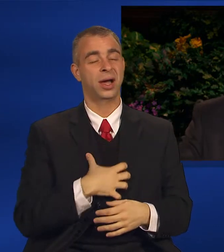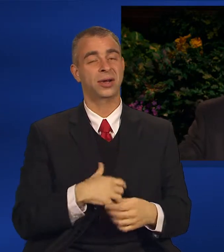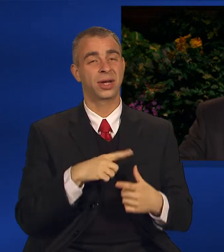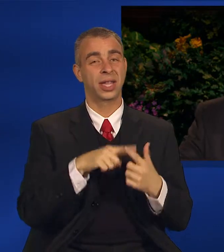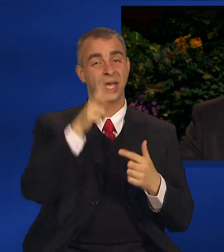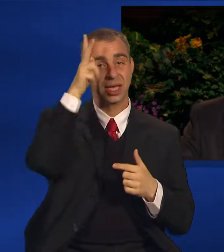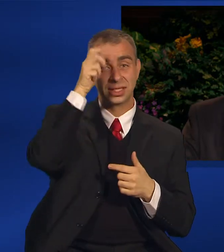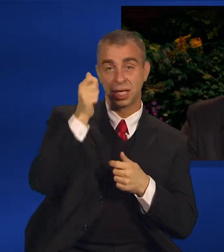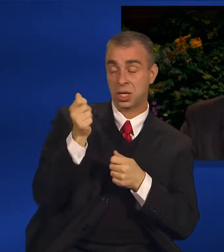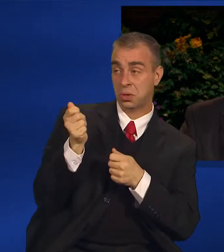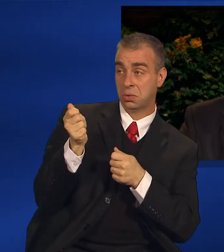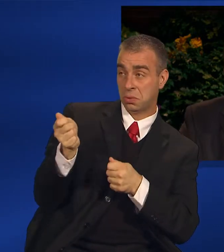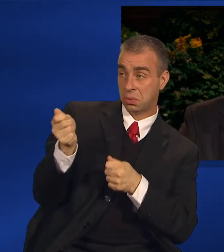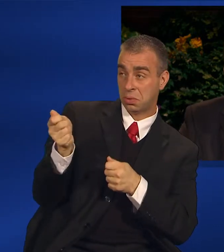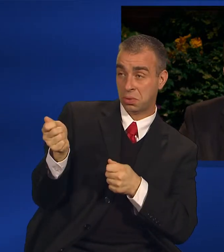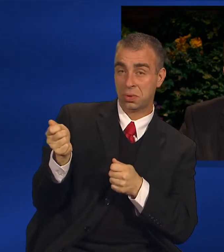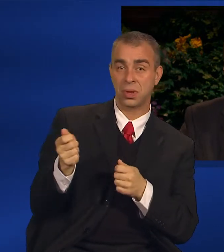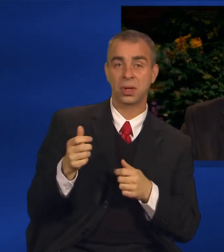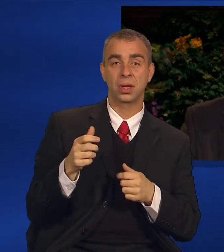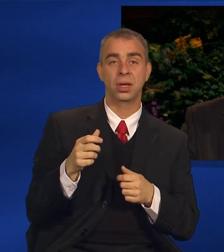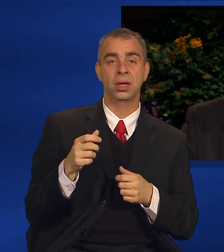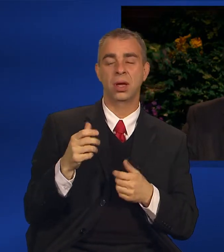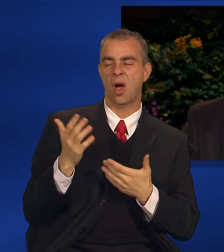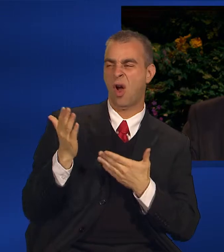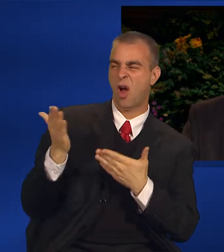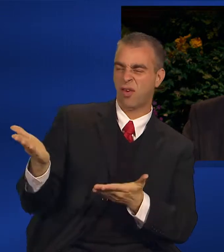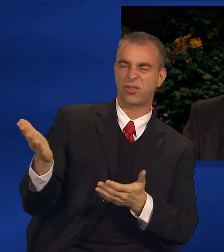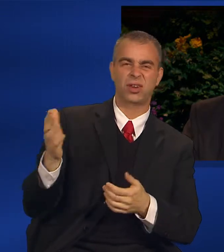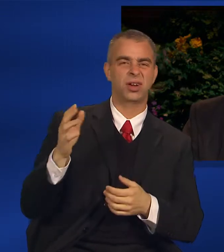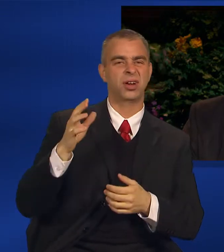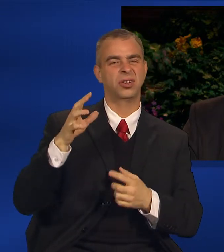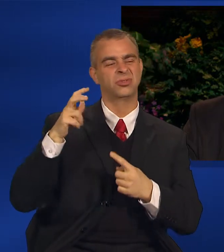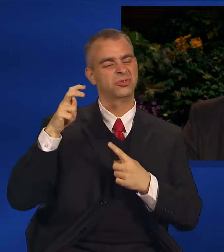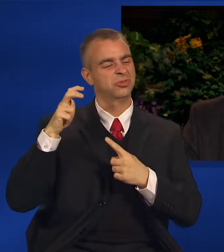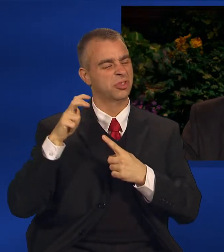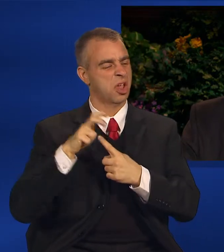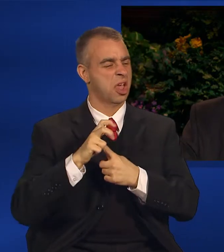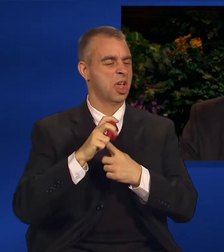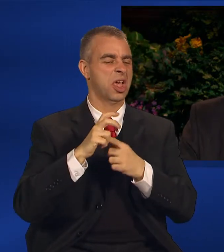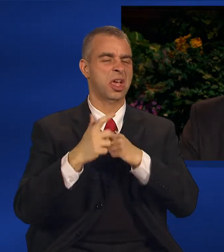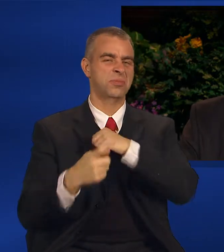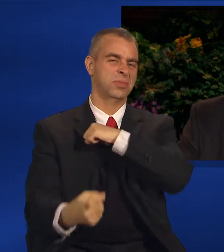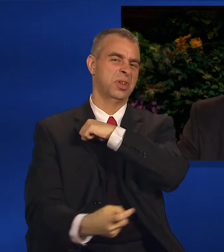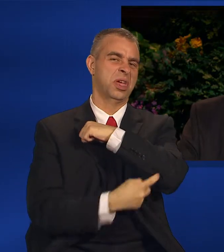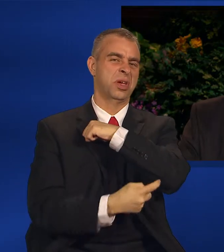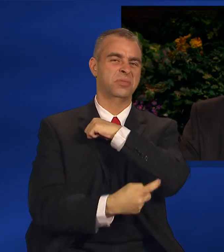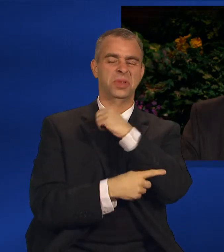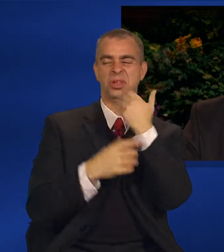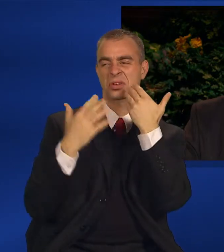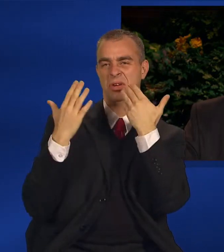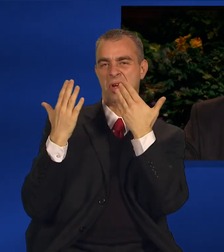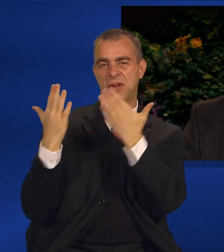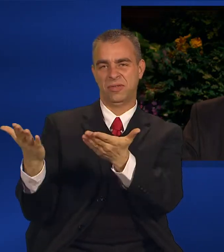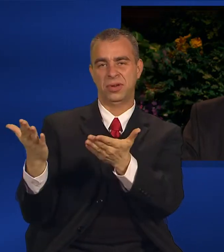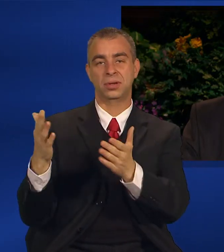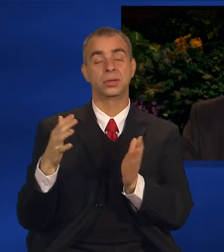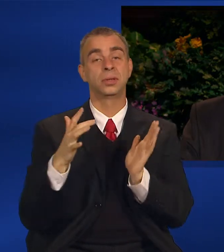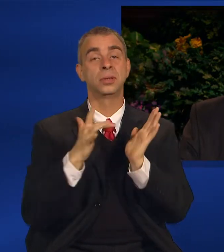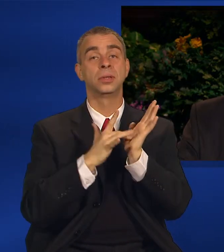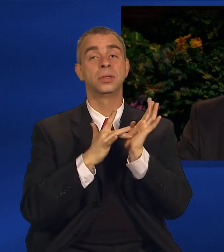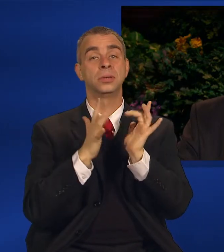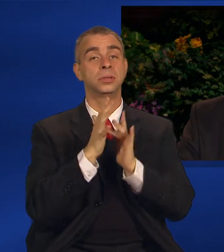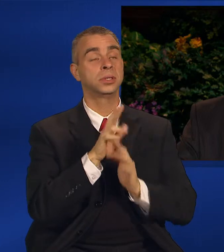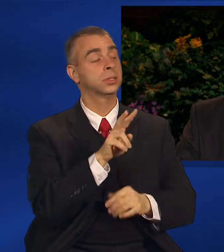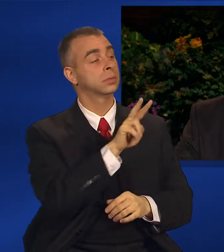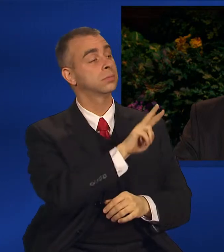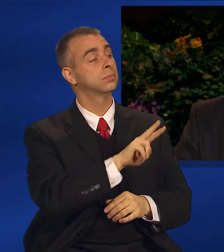proffered Jesus the most alluring and tempting proposals, he gave to us a